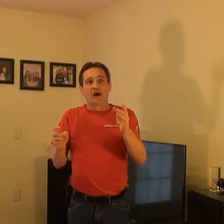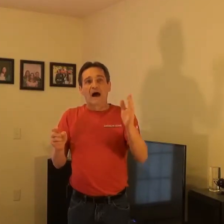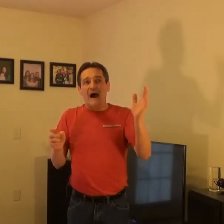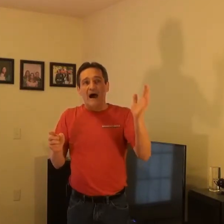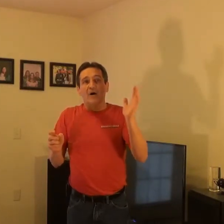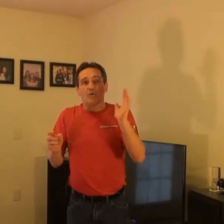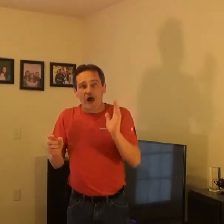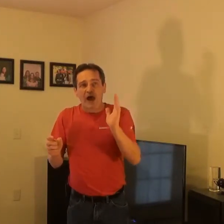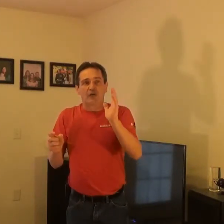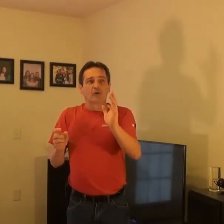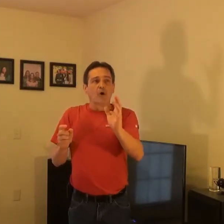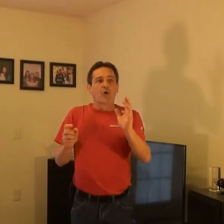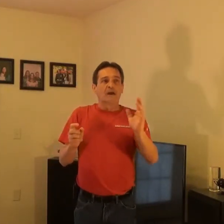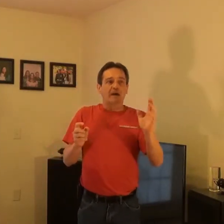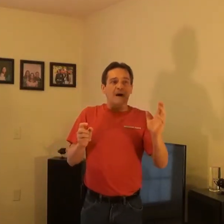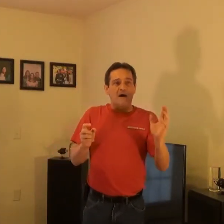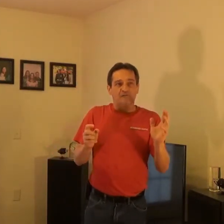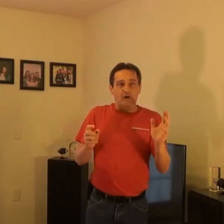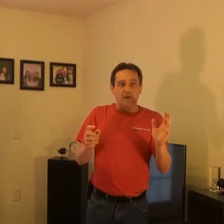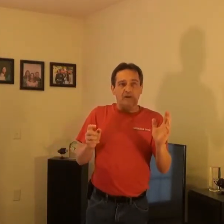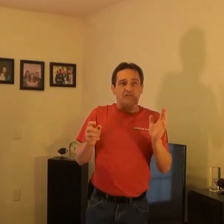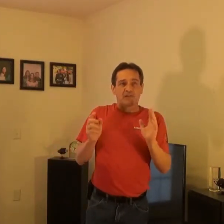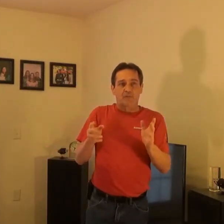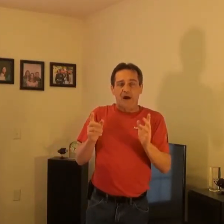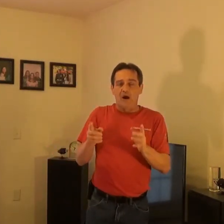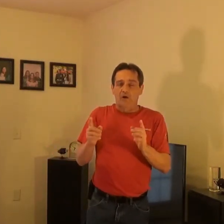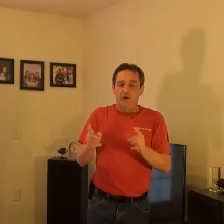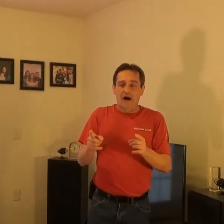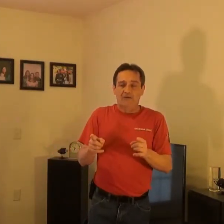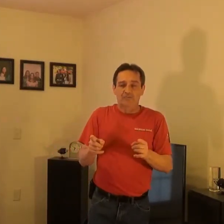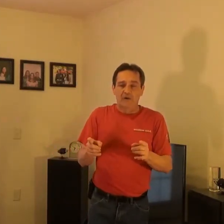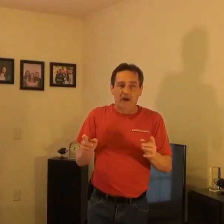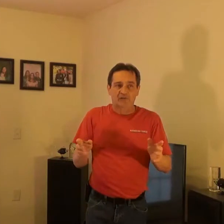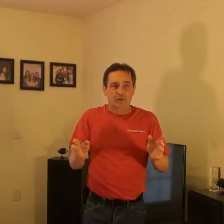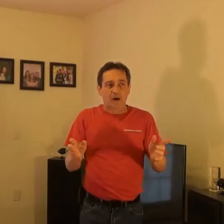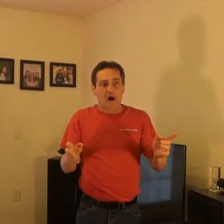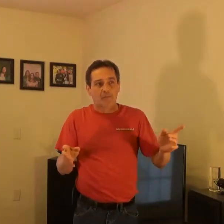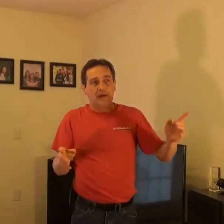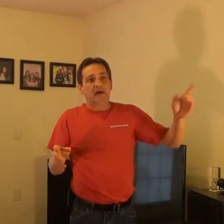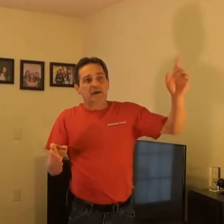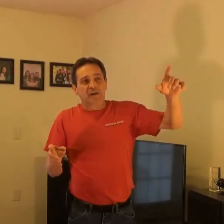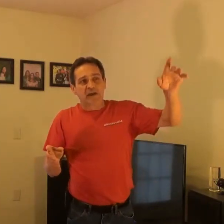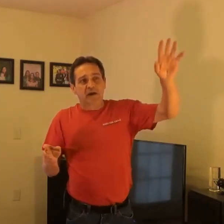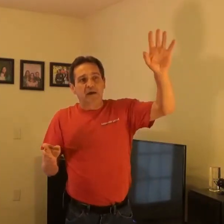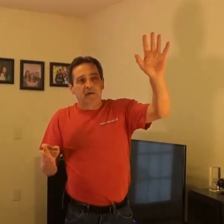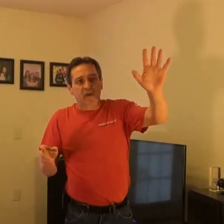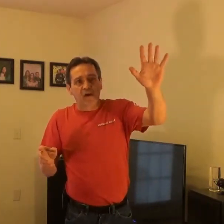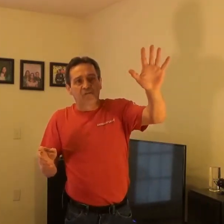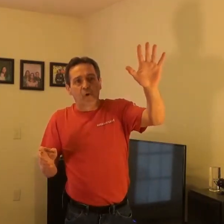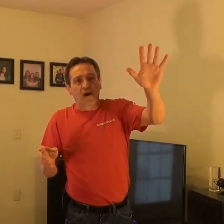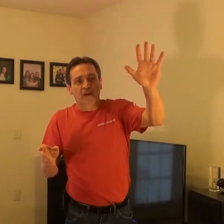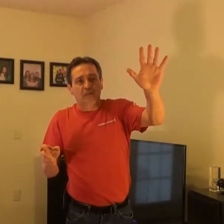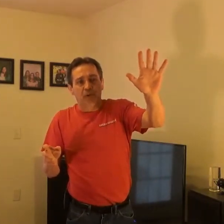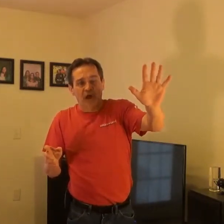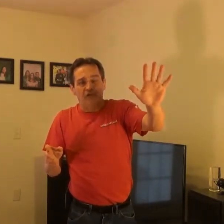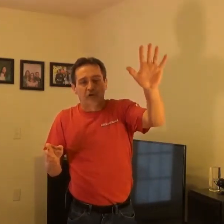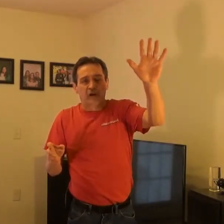will I rather glory in my infirmities that the power of Christ may rest upon me. 10, therefore, I take pleasure in